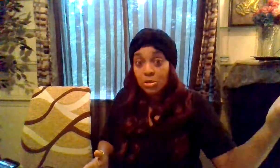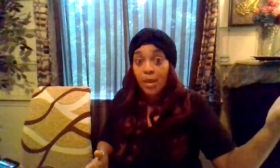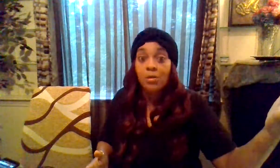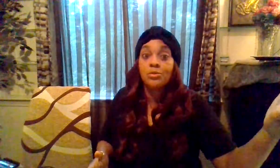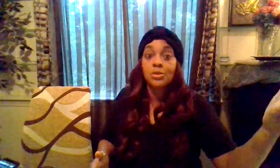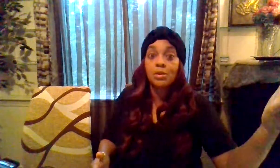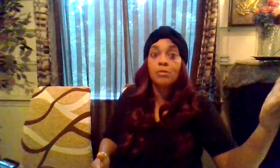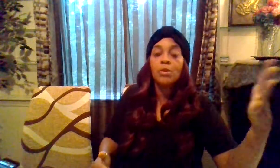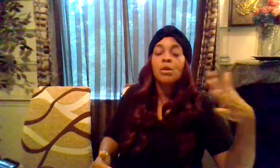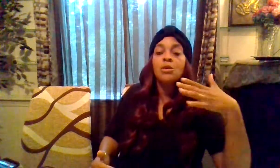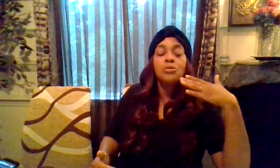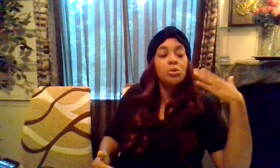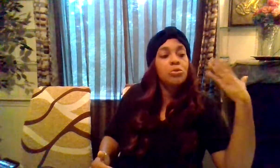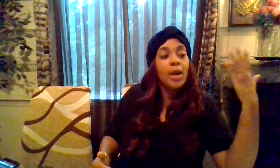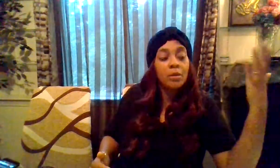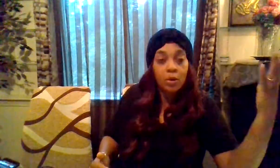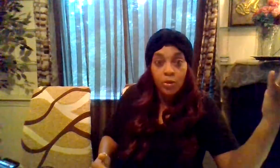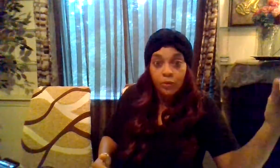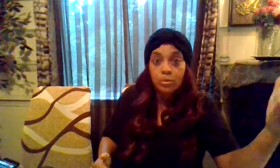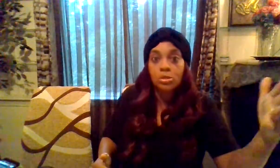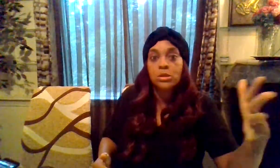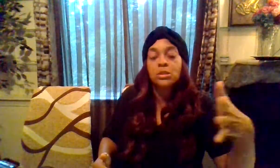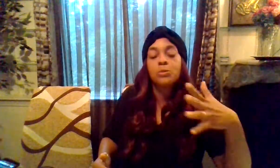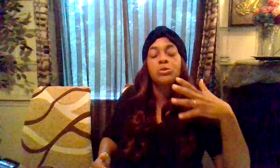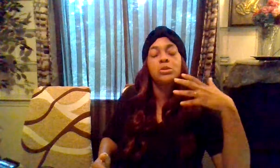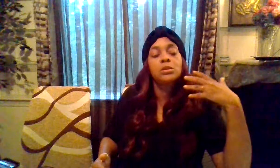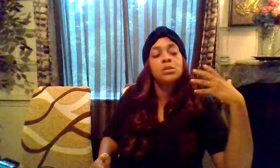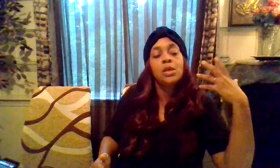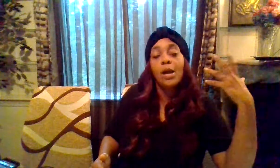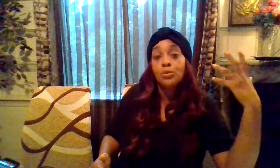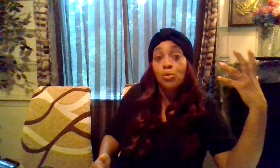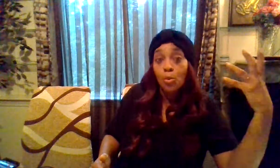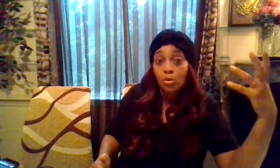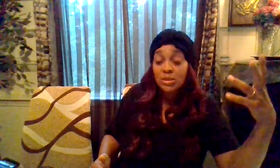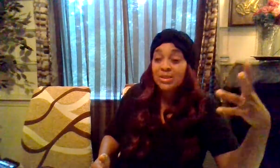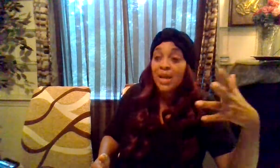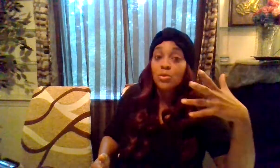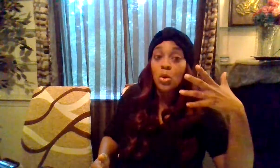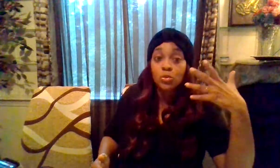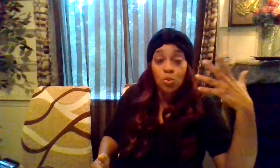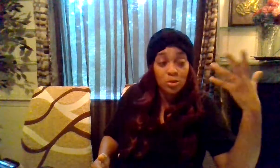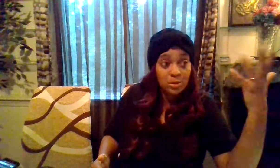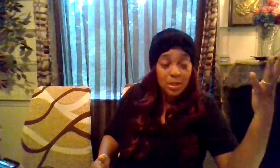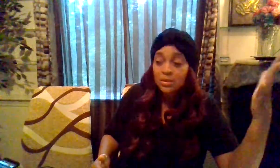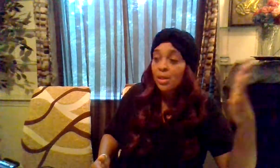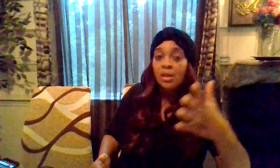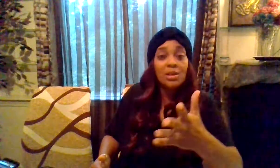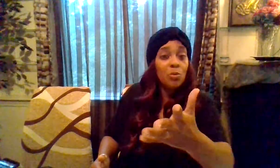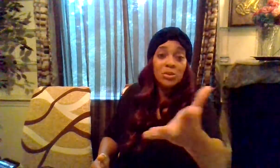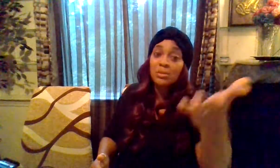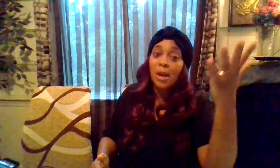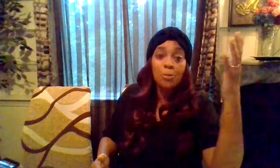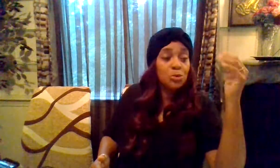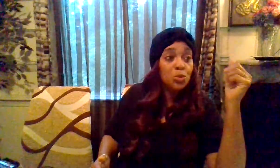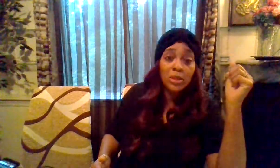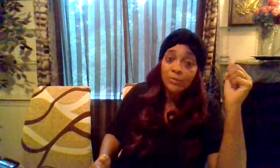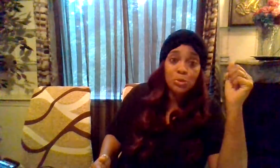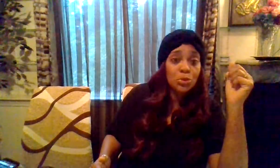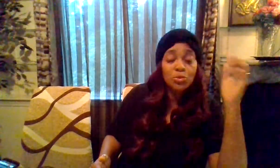wishing bad on yourself you know you had to learn from those experiences this is how you grow this is how you go towards things even when somebody do evil to you